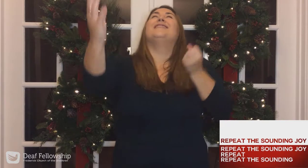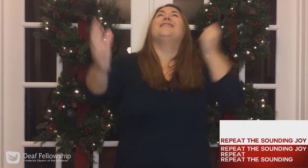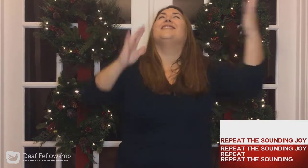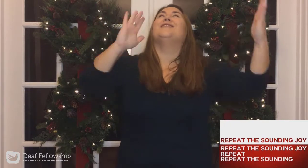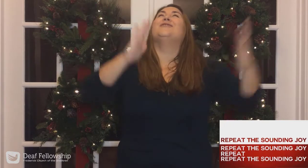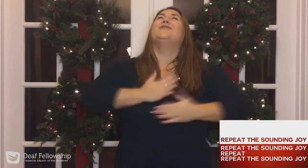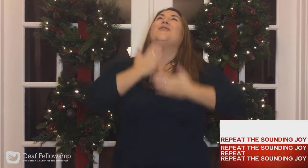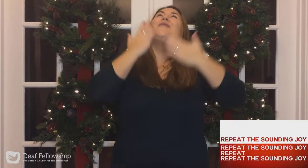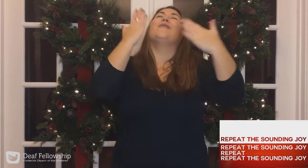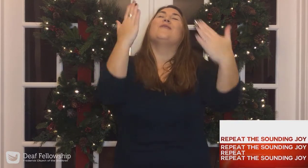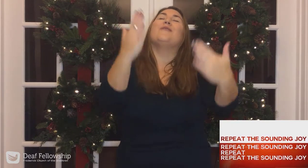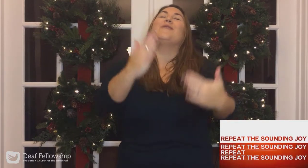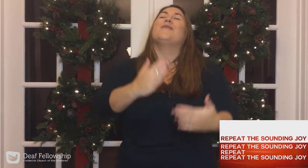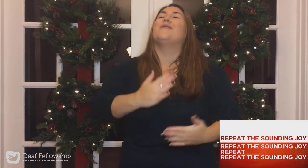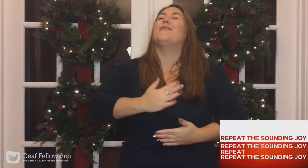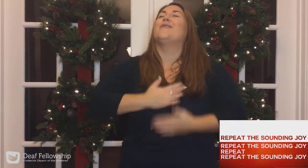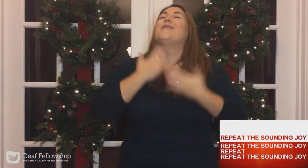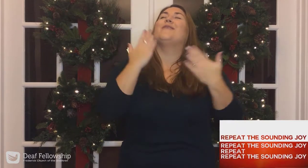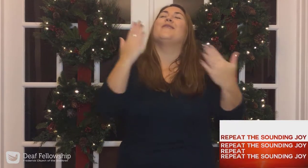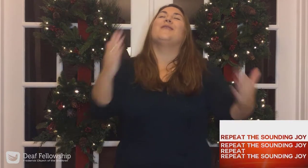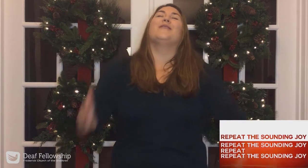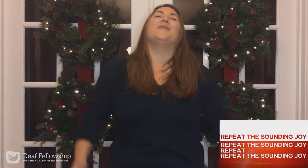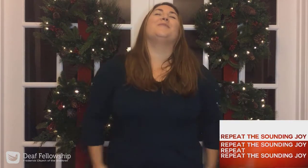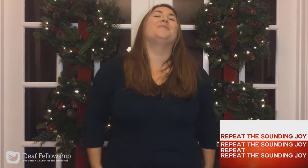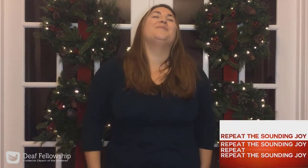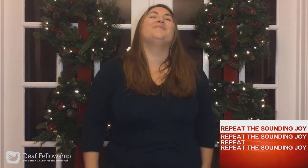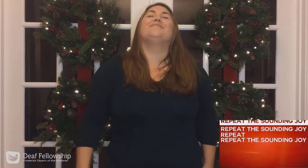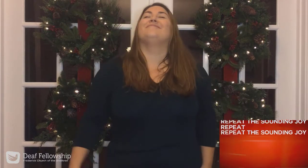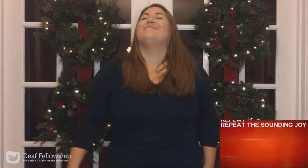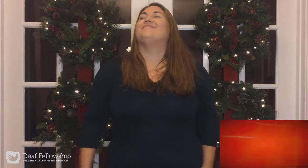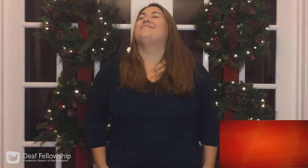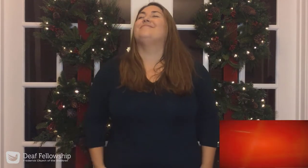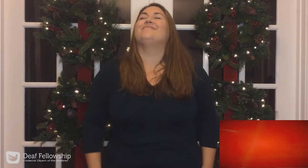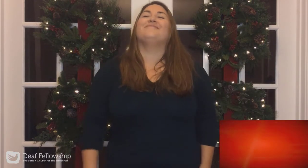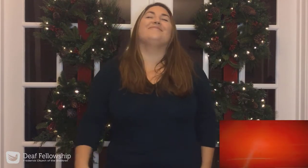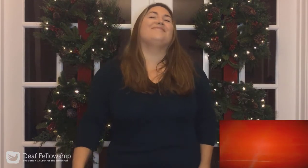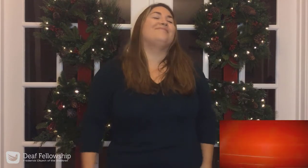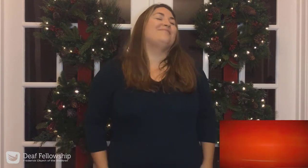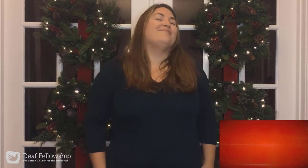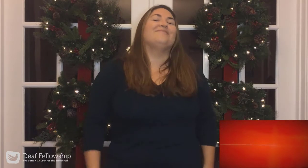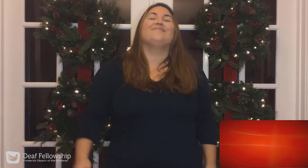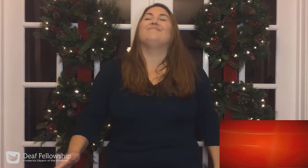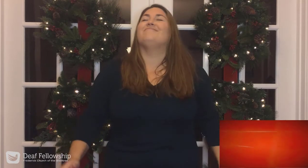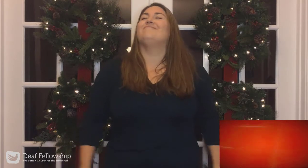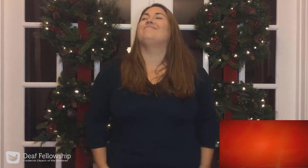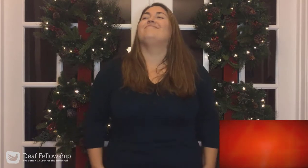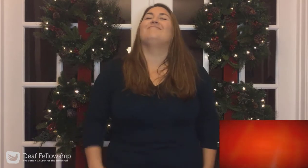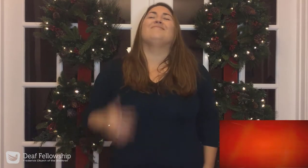joy. Here we go. Here we